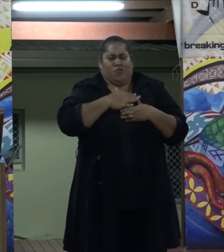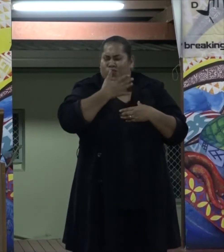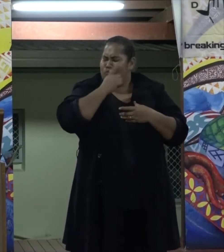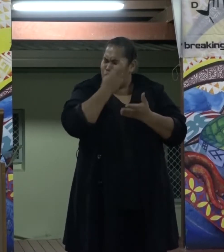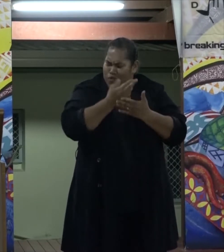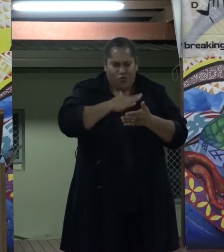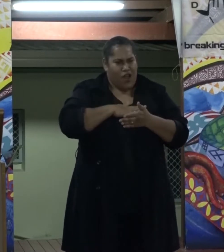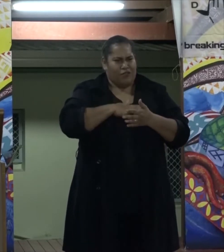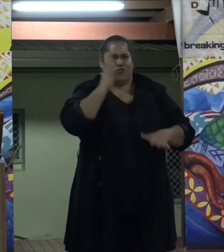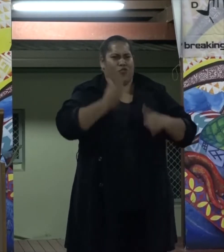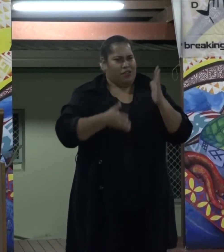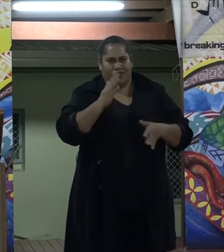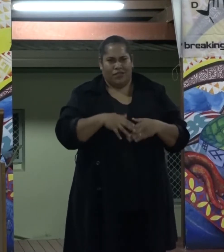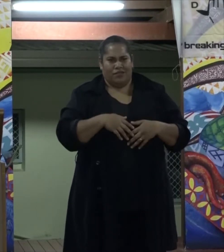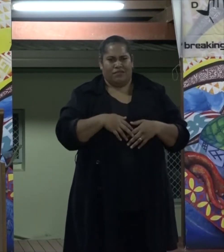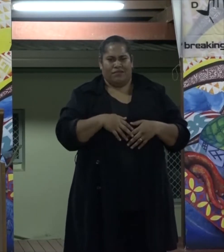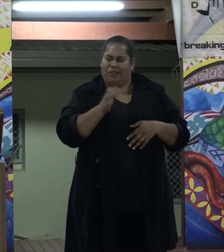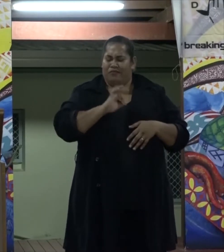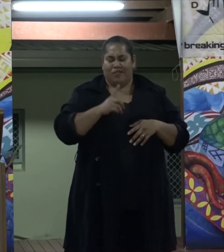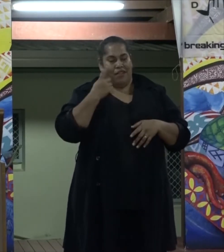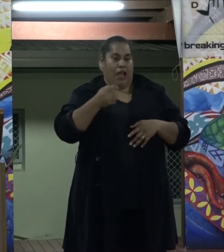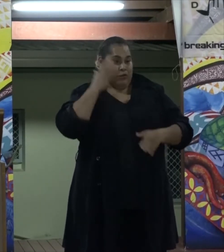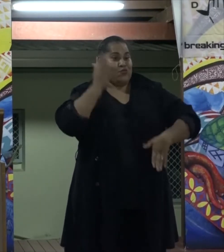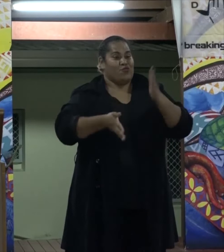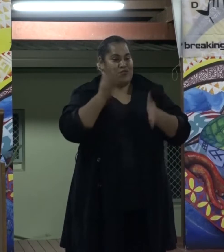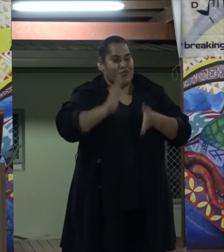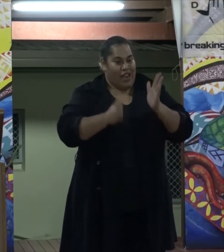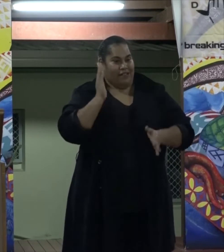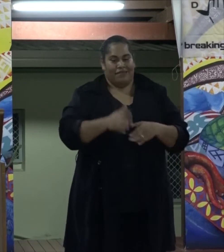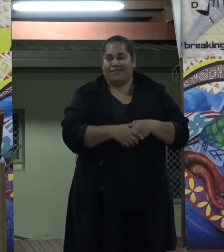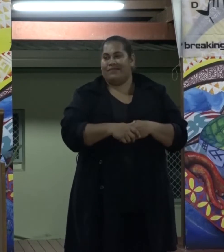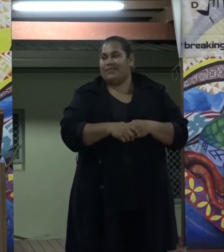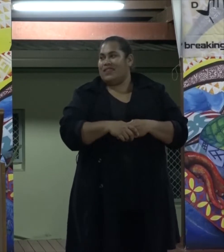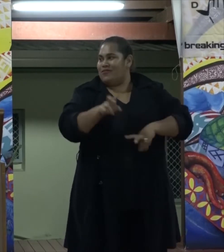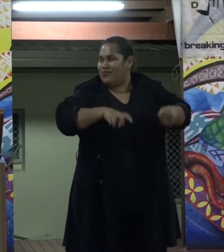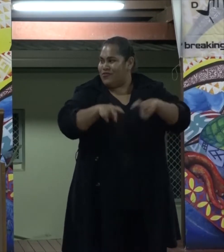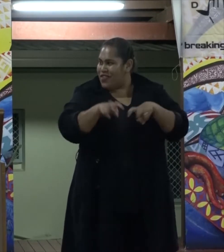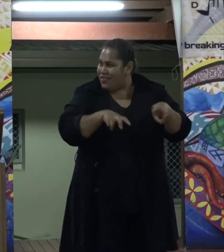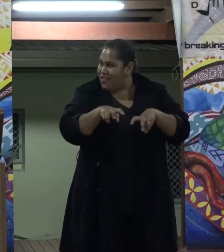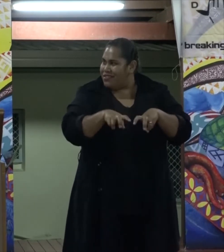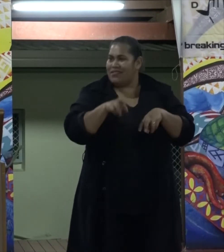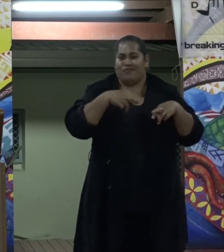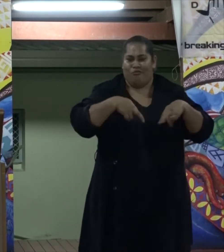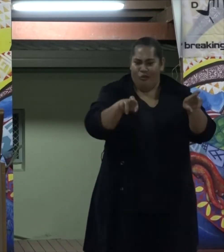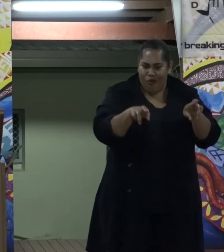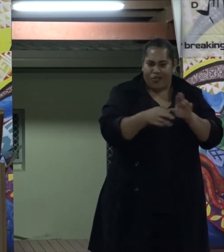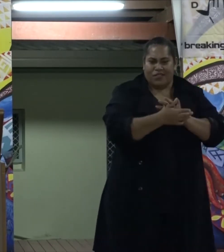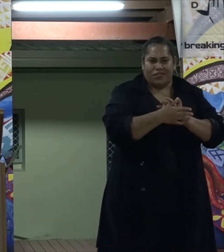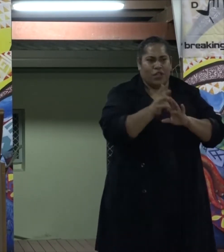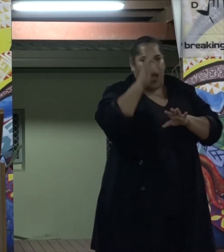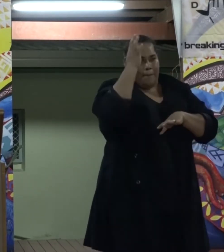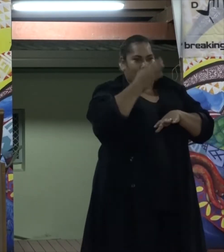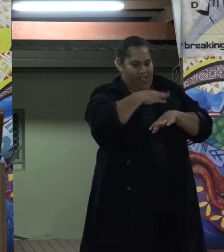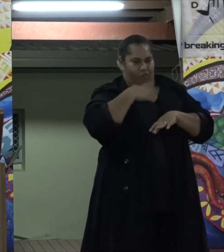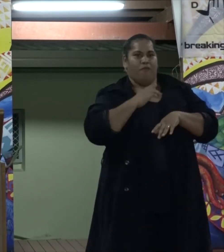could never ditch. I ran in the fields and I ran on the road, believing that I was the fastest